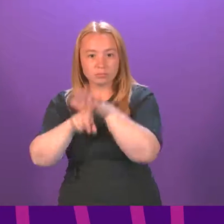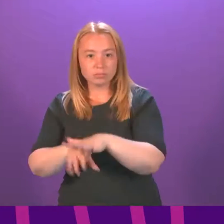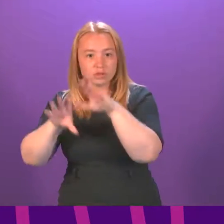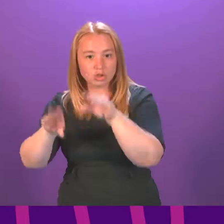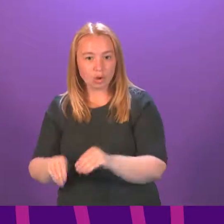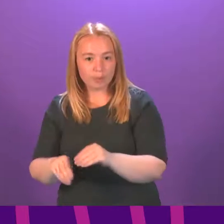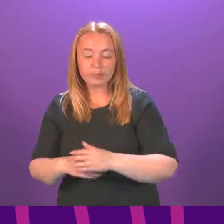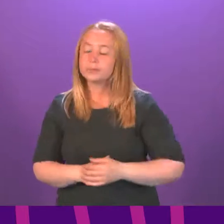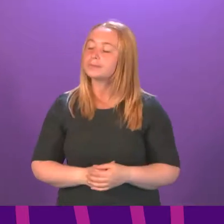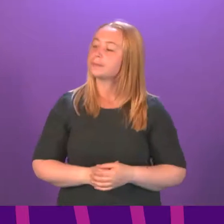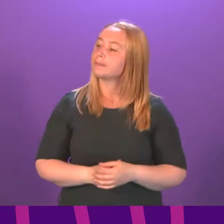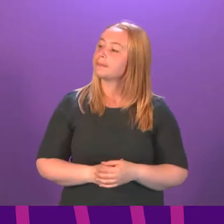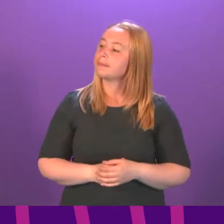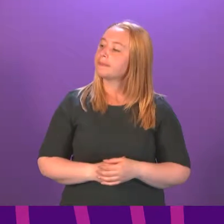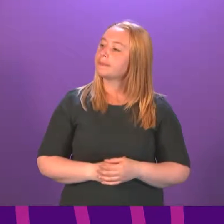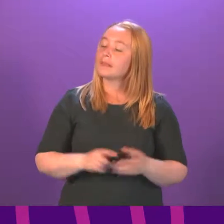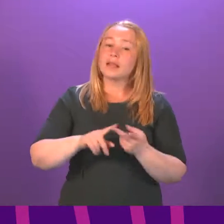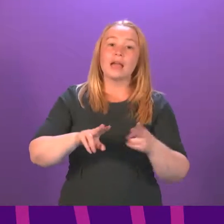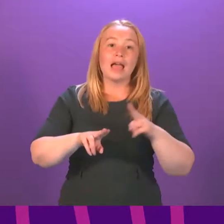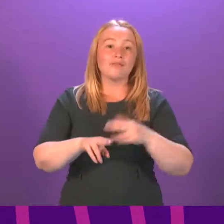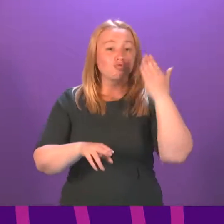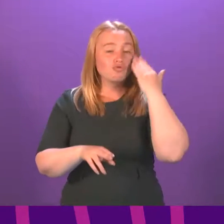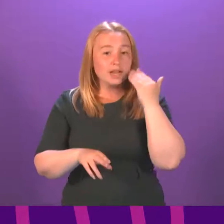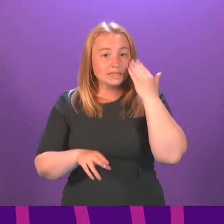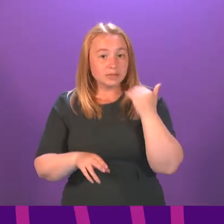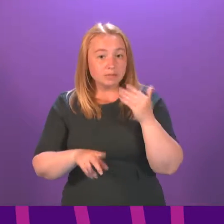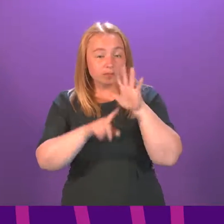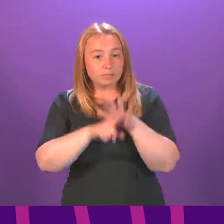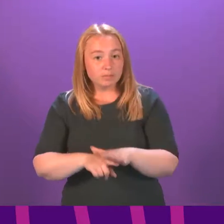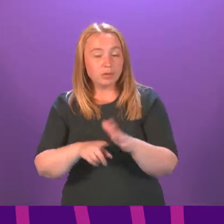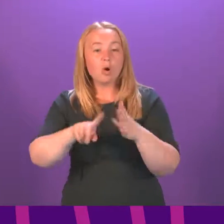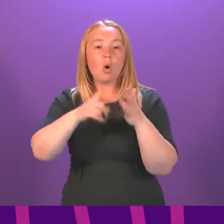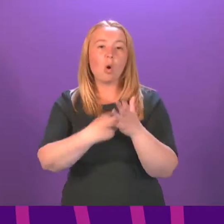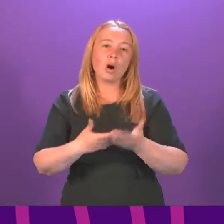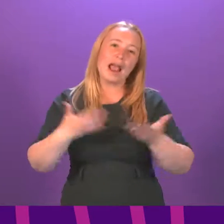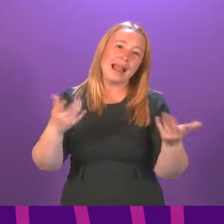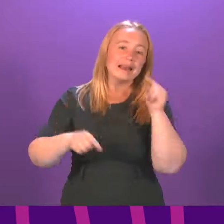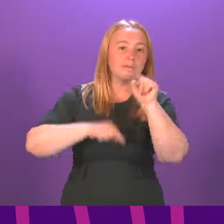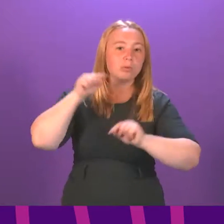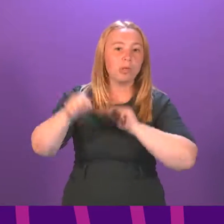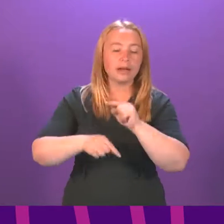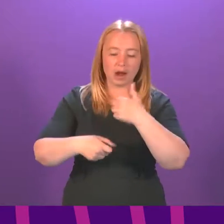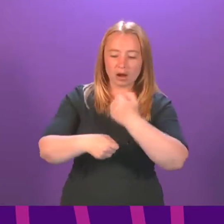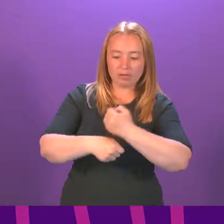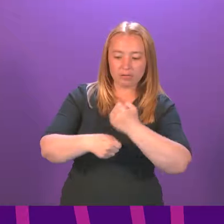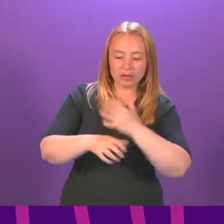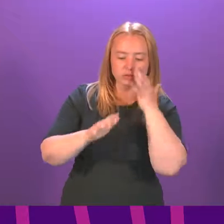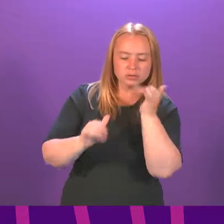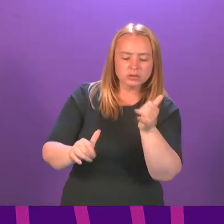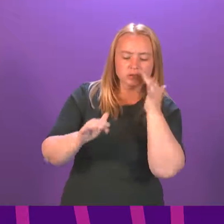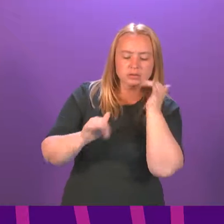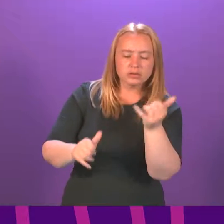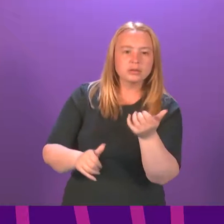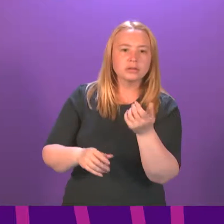racism and, indeed, any forms of bullying within schools, this is something which the Government is looking at very closely, and I think very